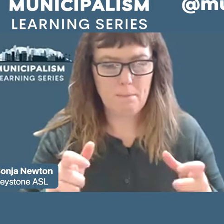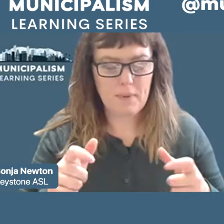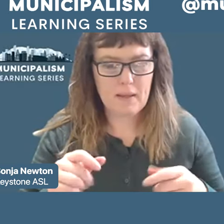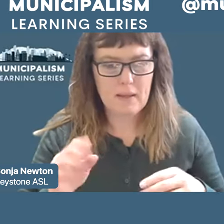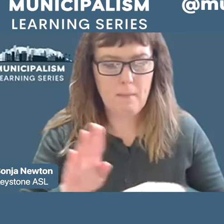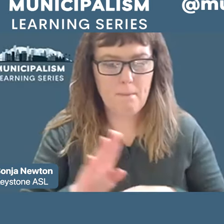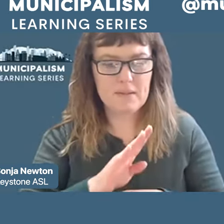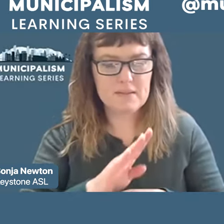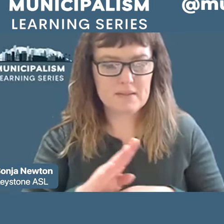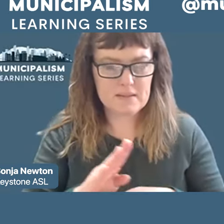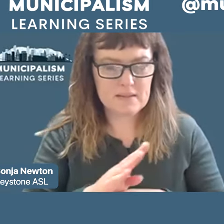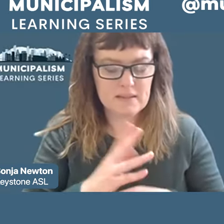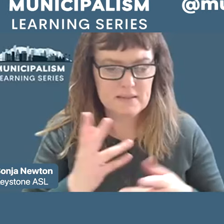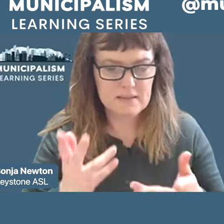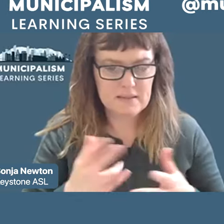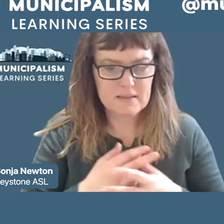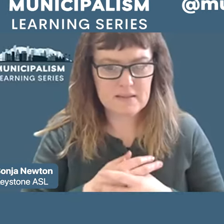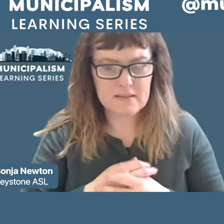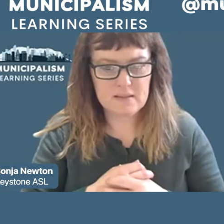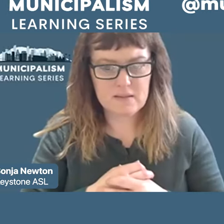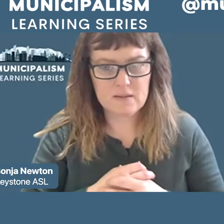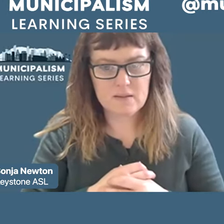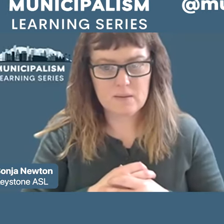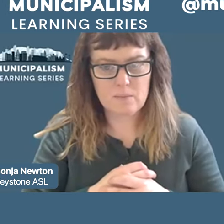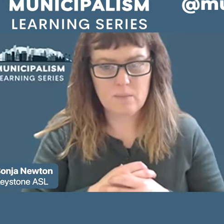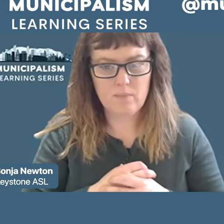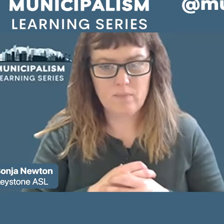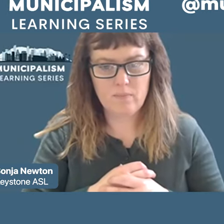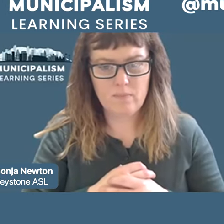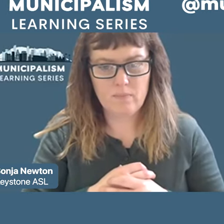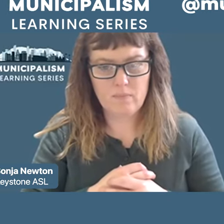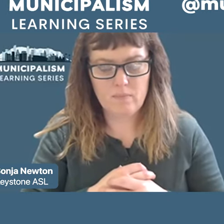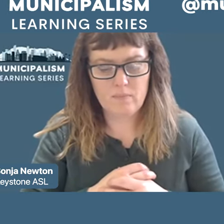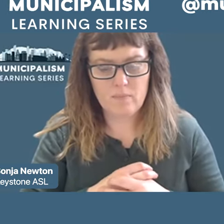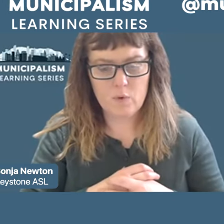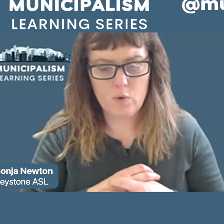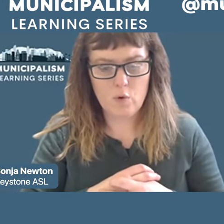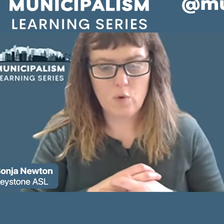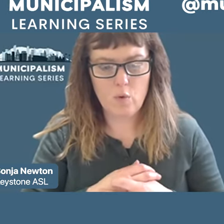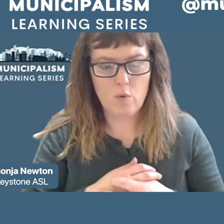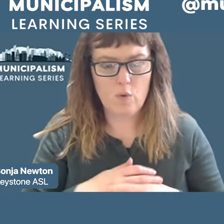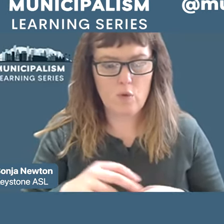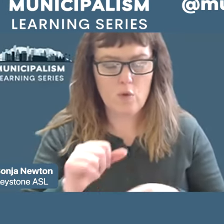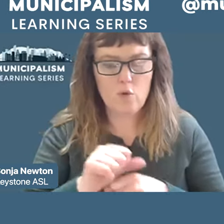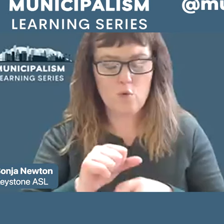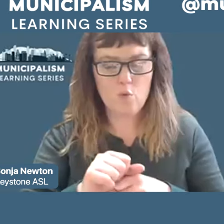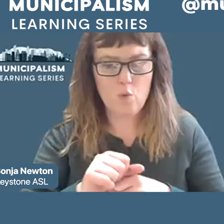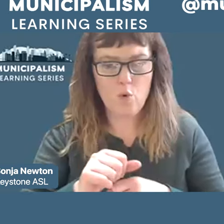and the whole work around just transition so when I